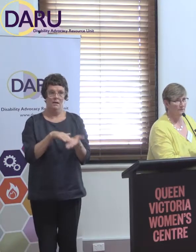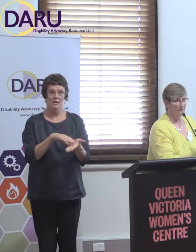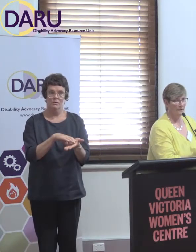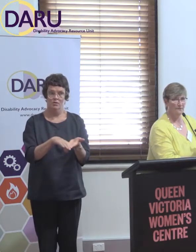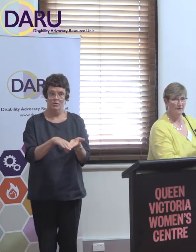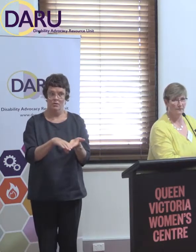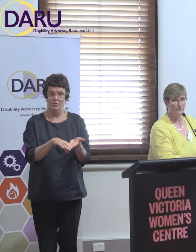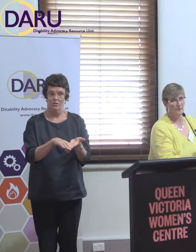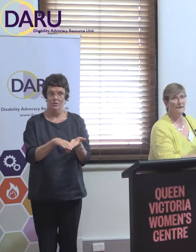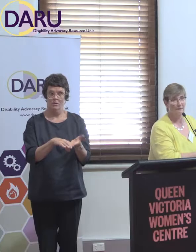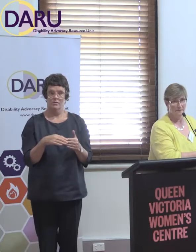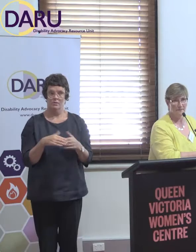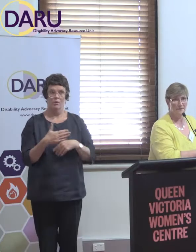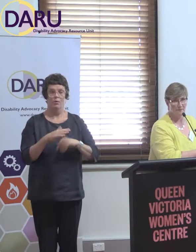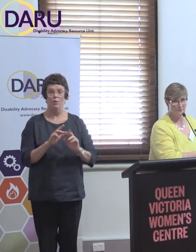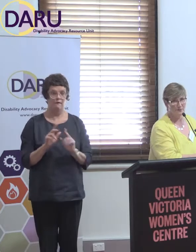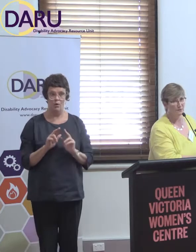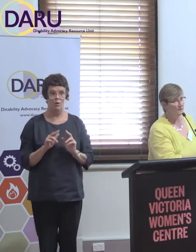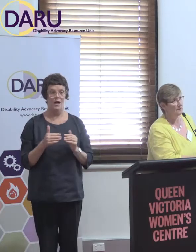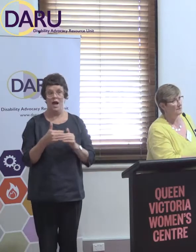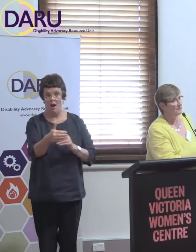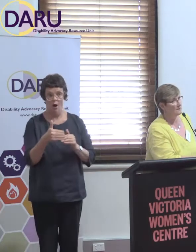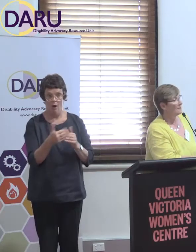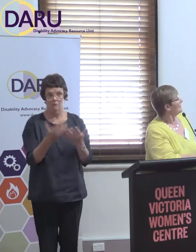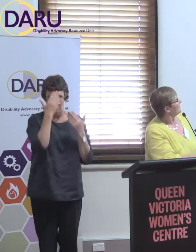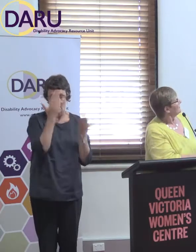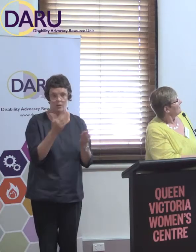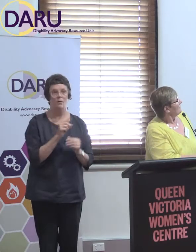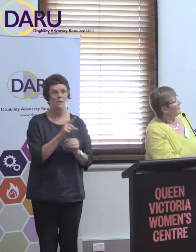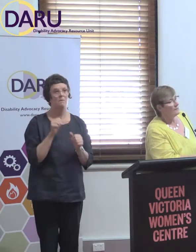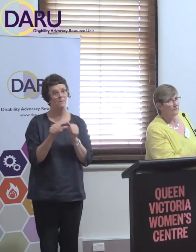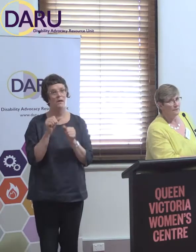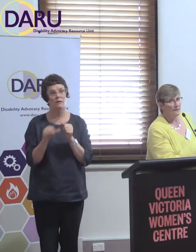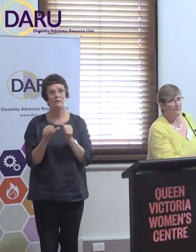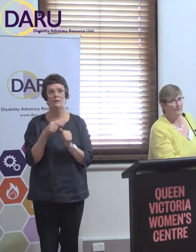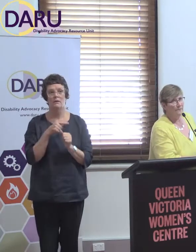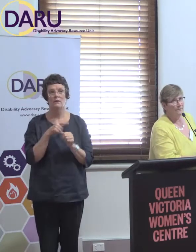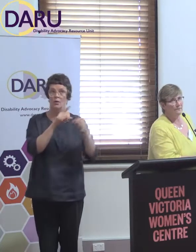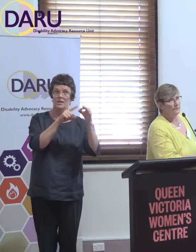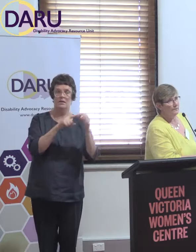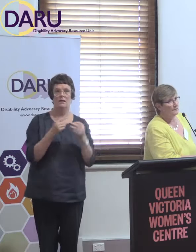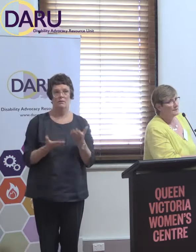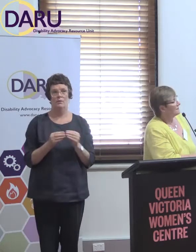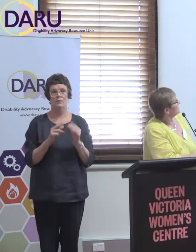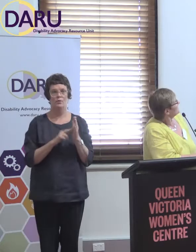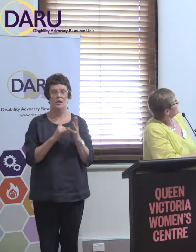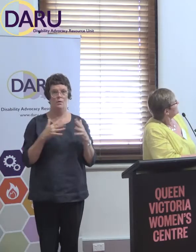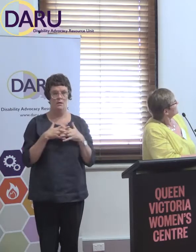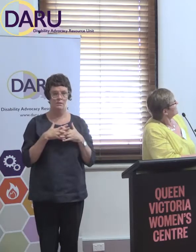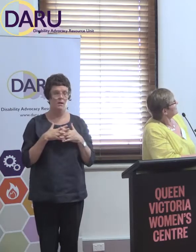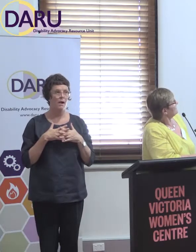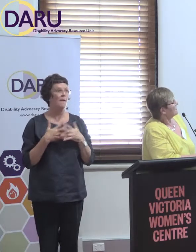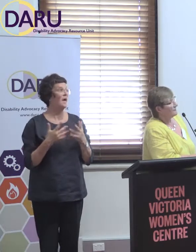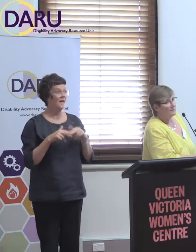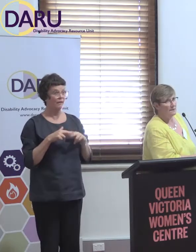include and we don't know how long it'll go for. But anyway, they're in a better position than New South Wales is. However, if you, if you consider that